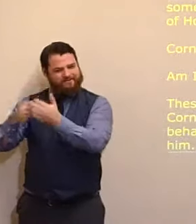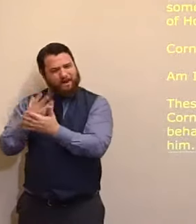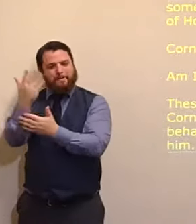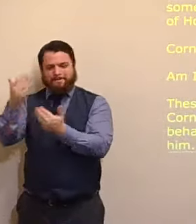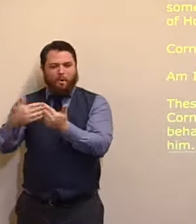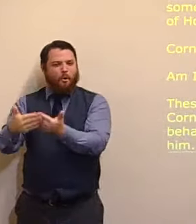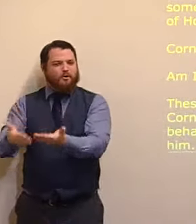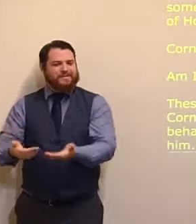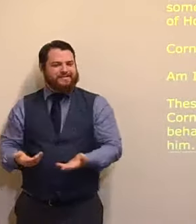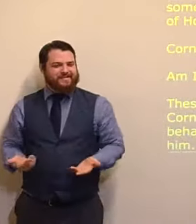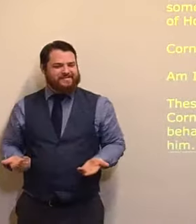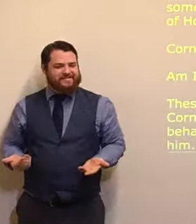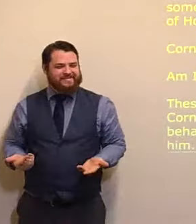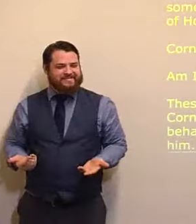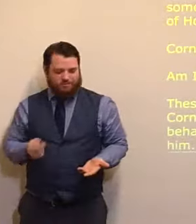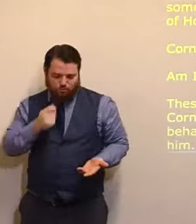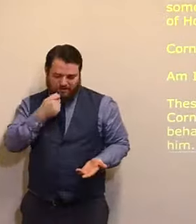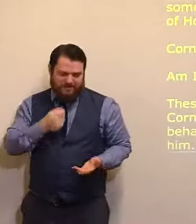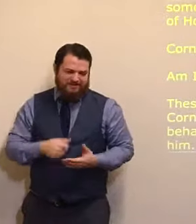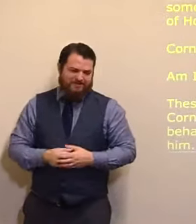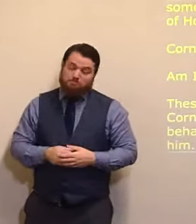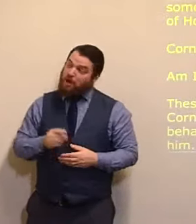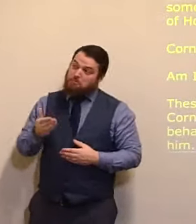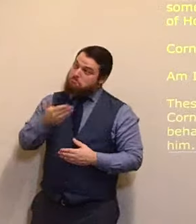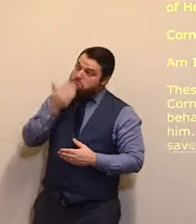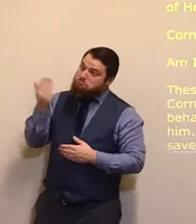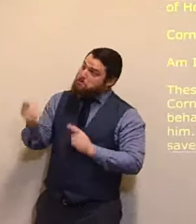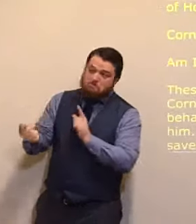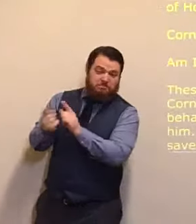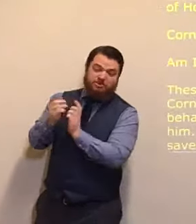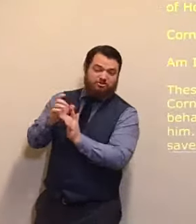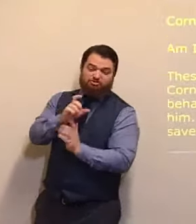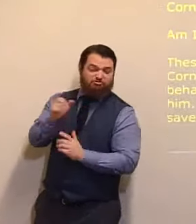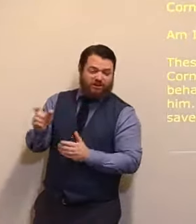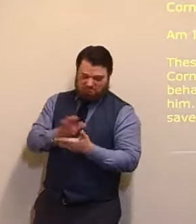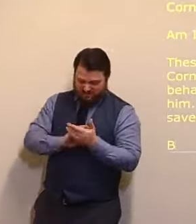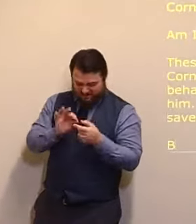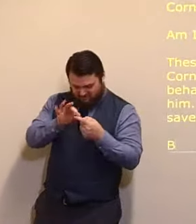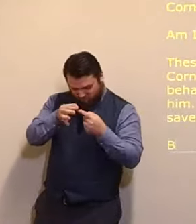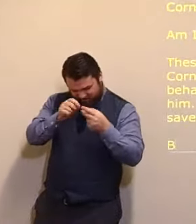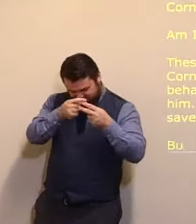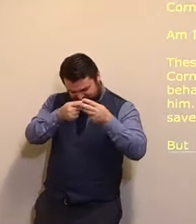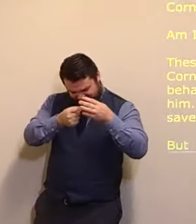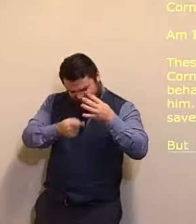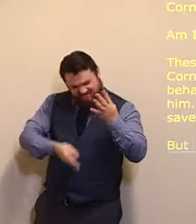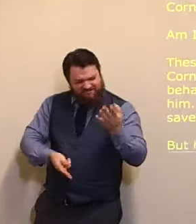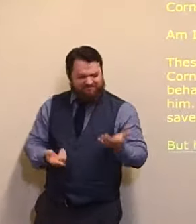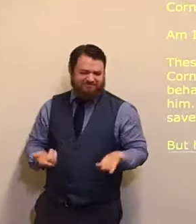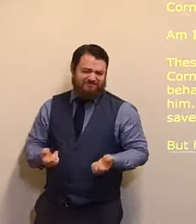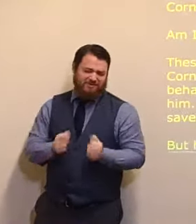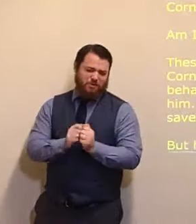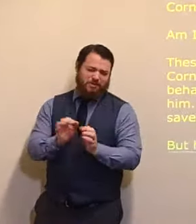conversion, and you know what the Bible says, all our righteousnesses, are like a filthy rag, before God.